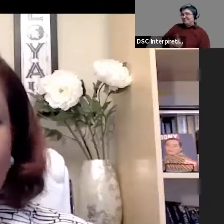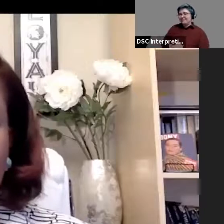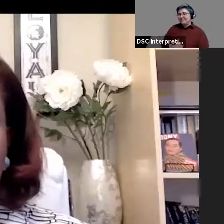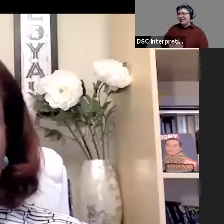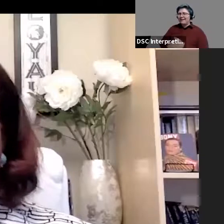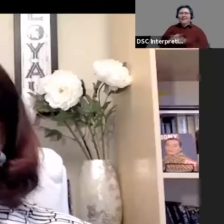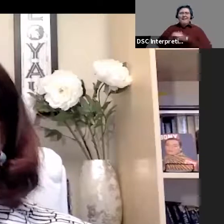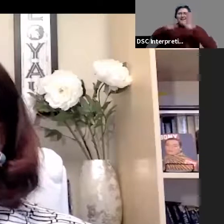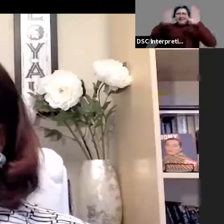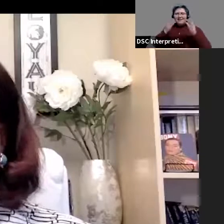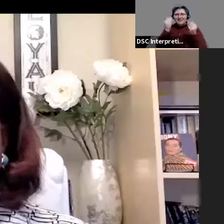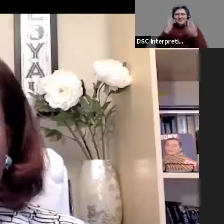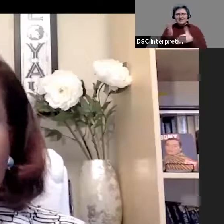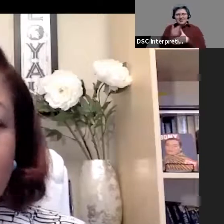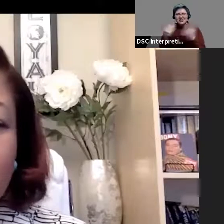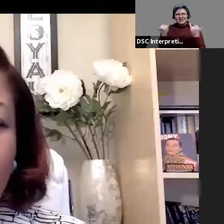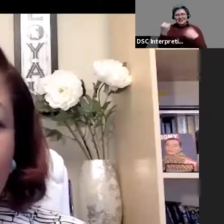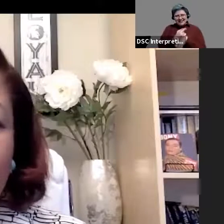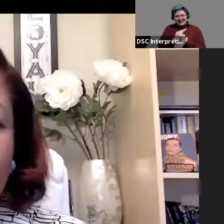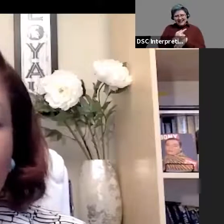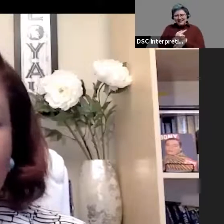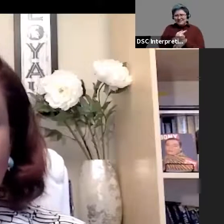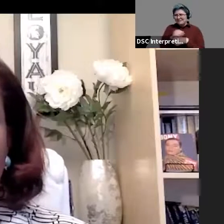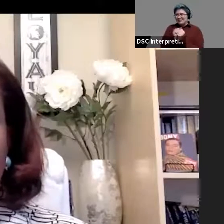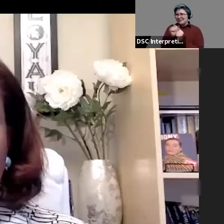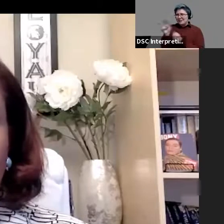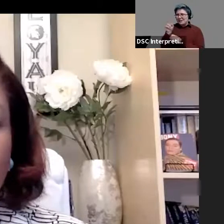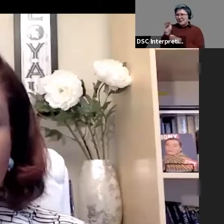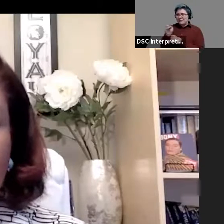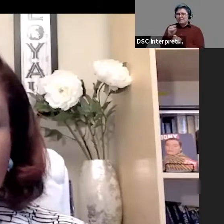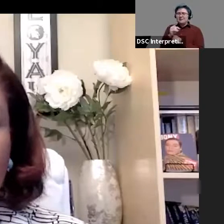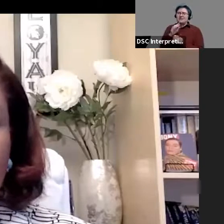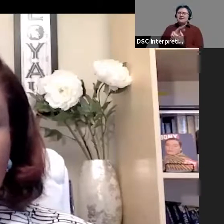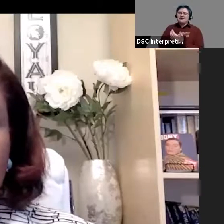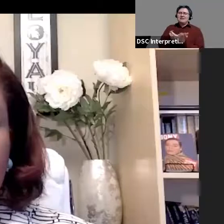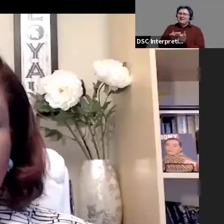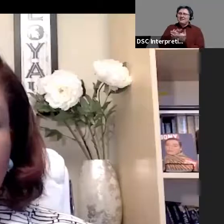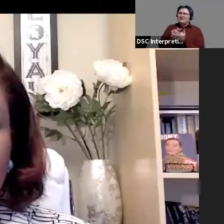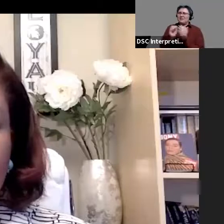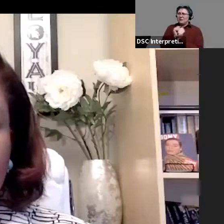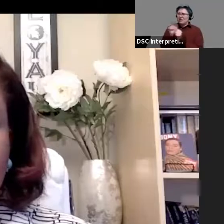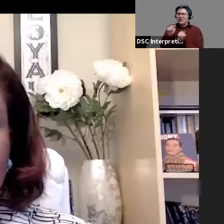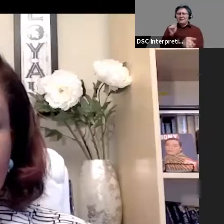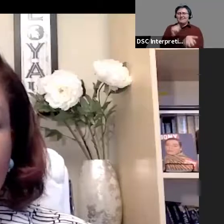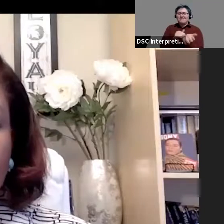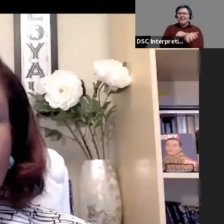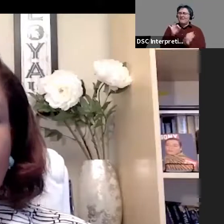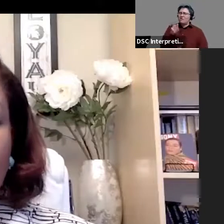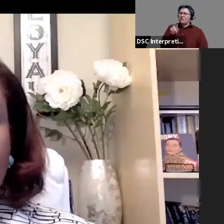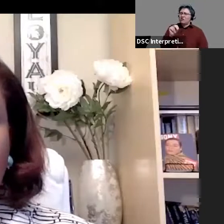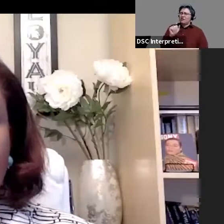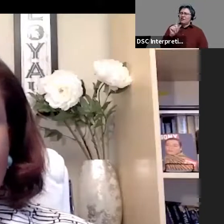information shared today. Tom, it's always a pleasure being with you. And Dr. Fernandez, what amazing